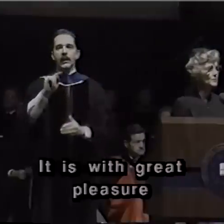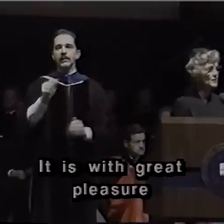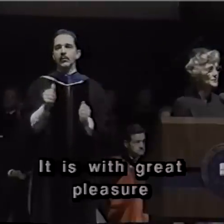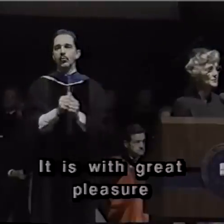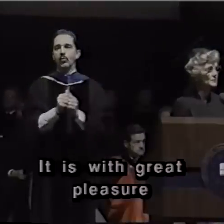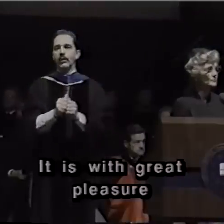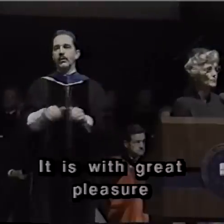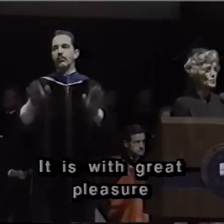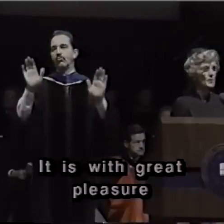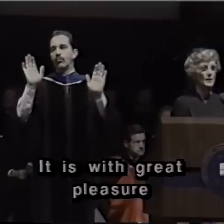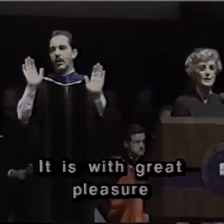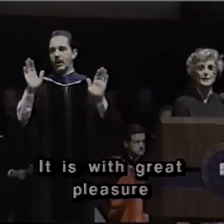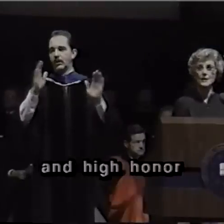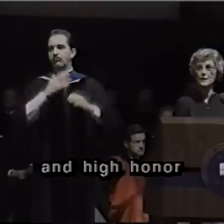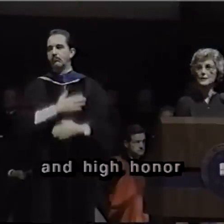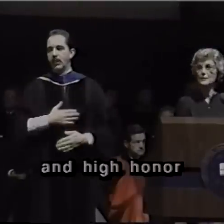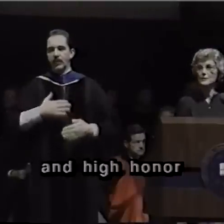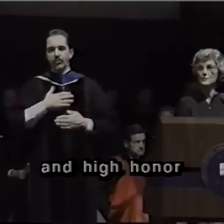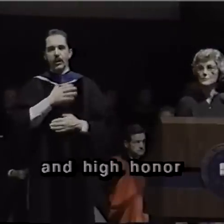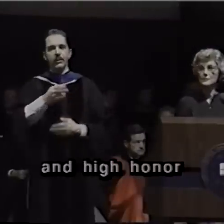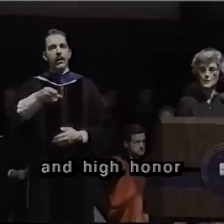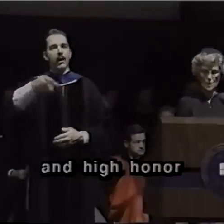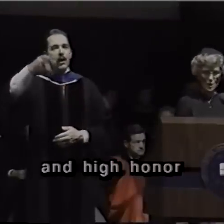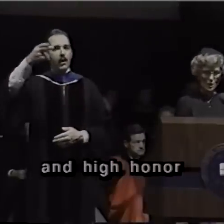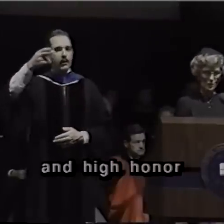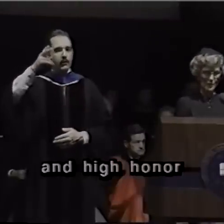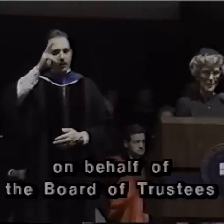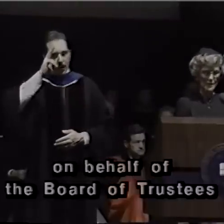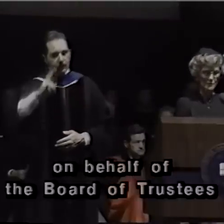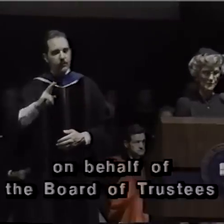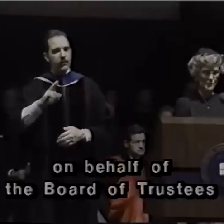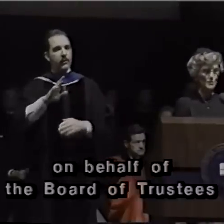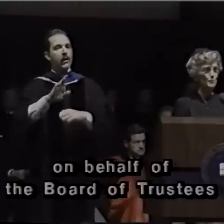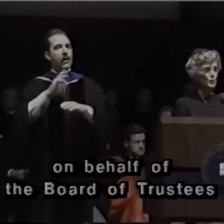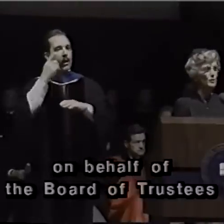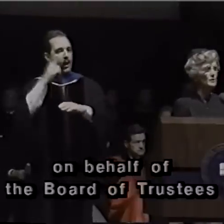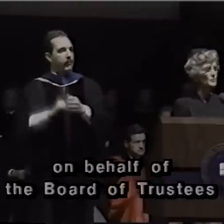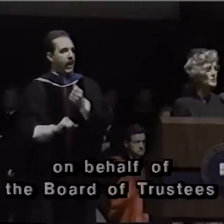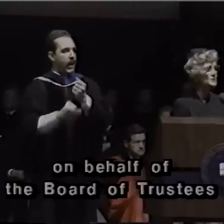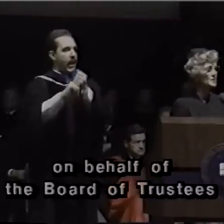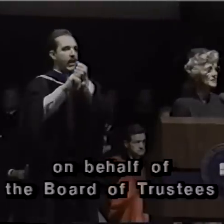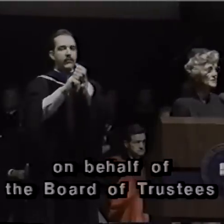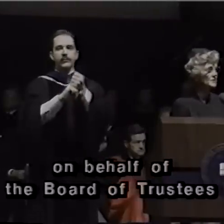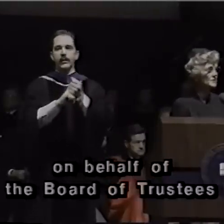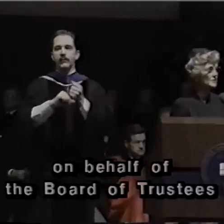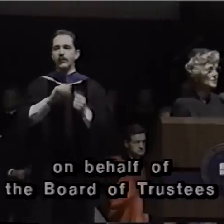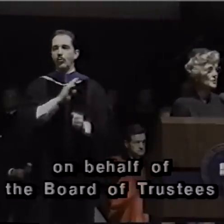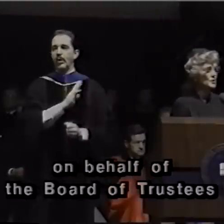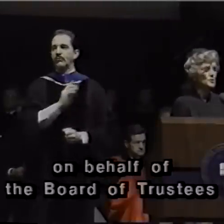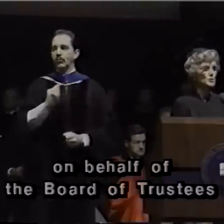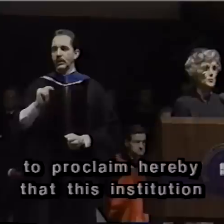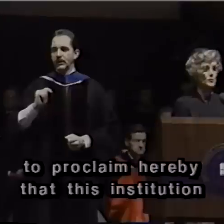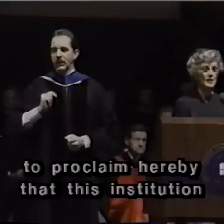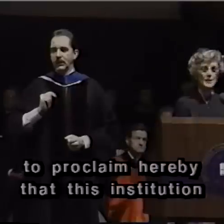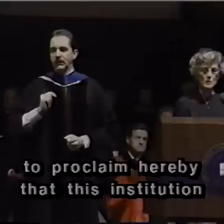pleasure and high honor on behalf of the Board of Trustees to proclaim